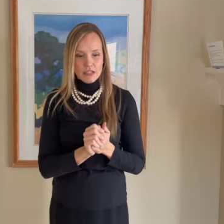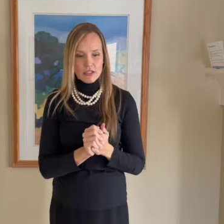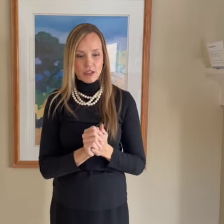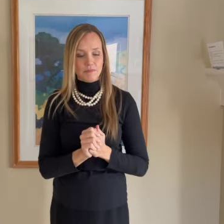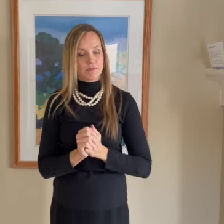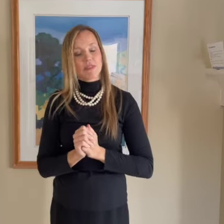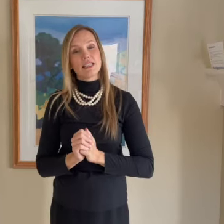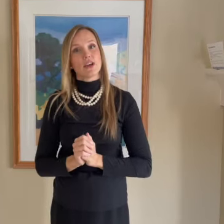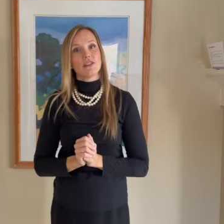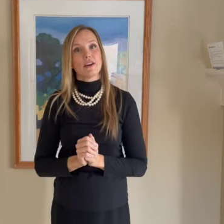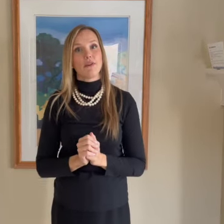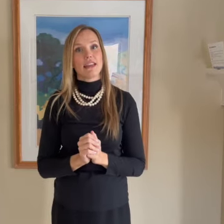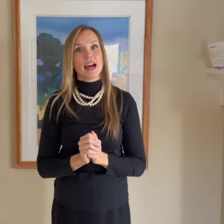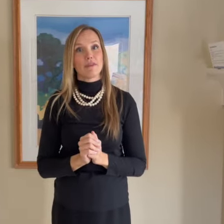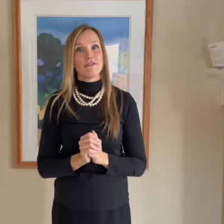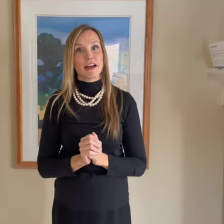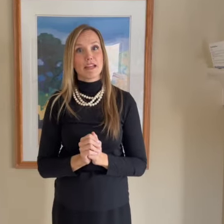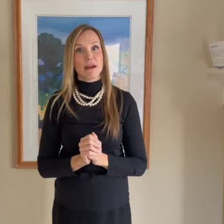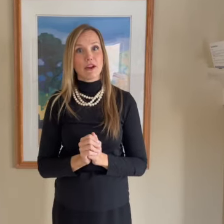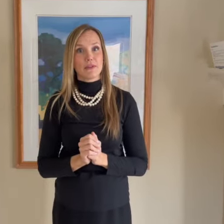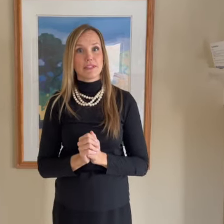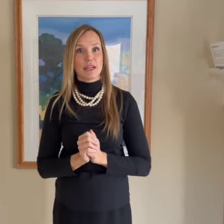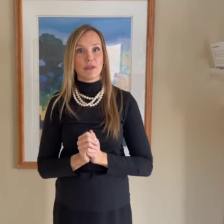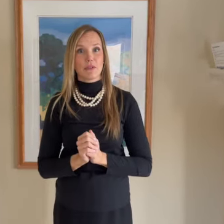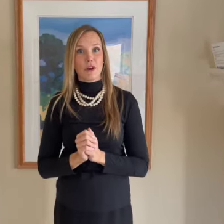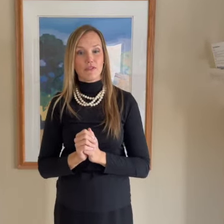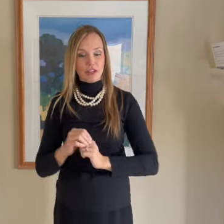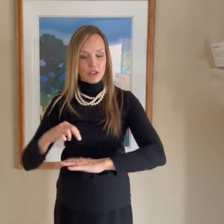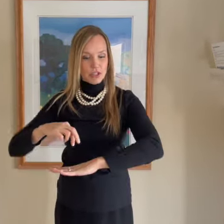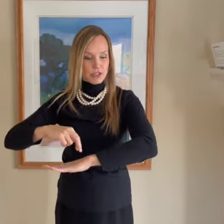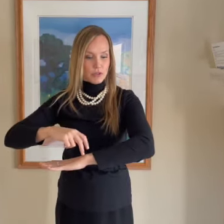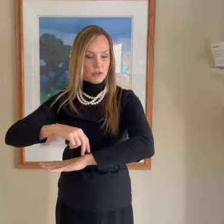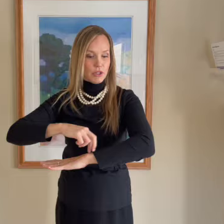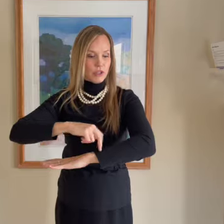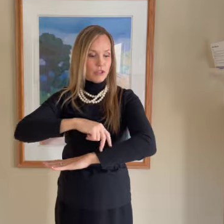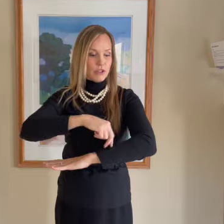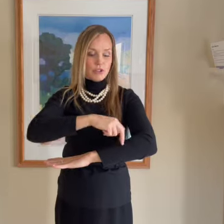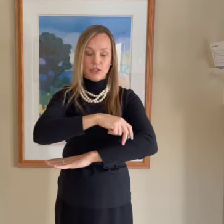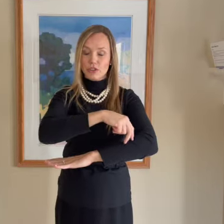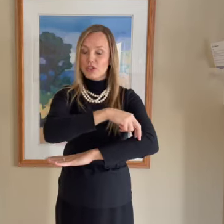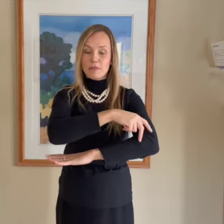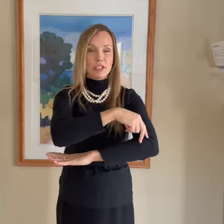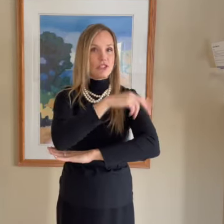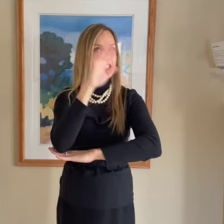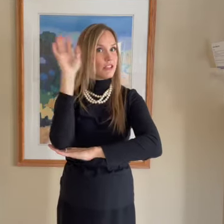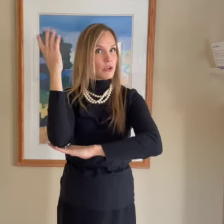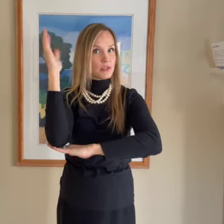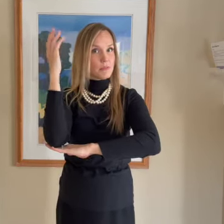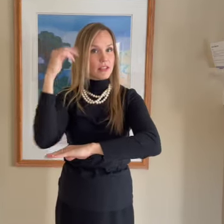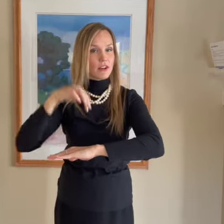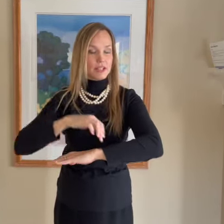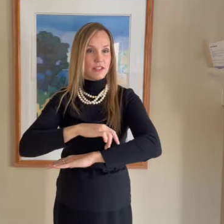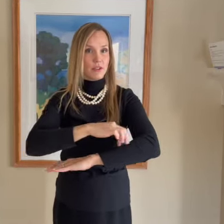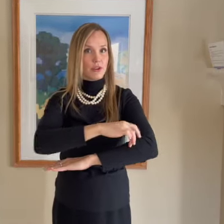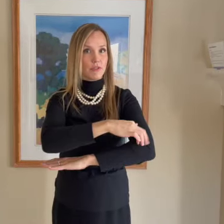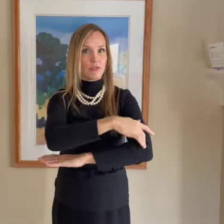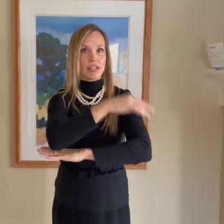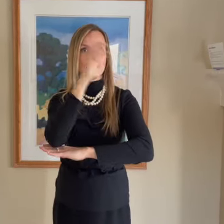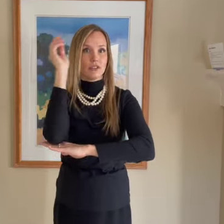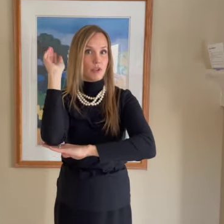So it starts off with, I will find my own sacred grove. And you're going to do, you're going to be just like Joseph Smith going to the grove of trees. You're going to